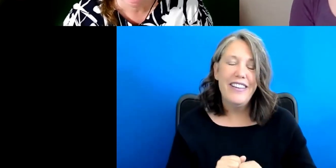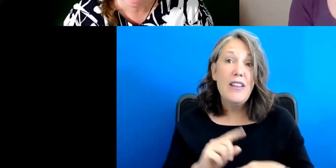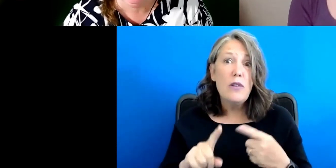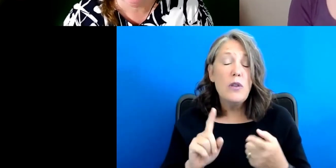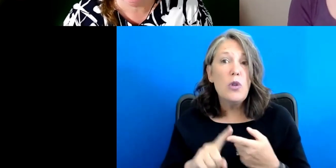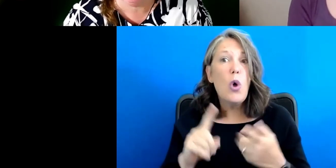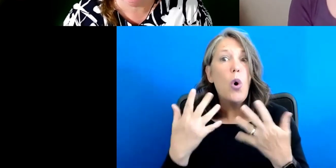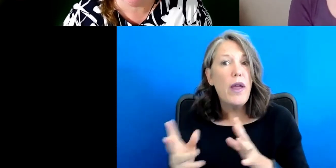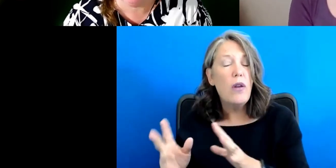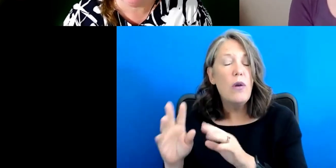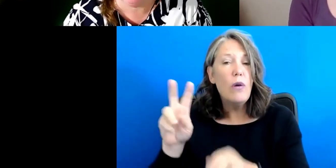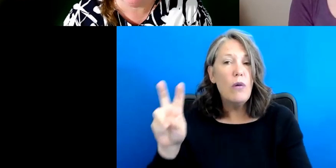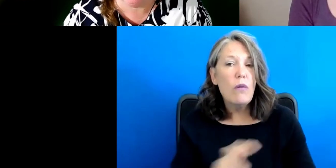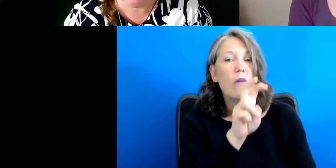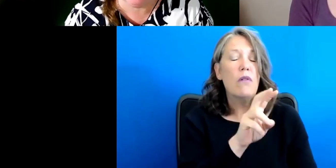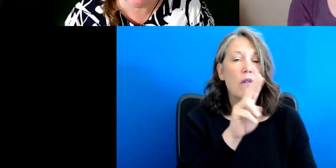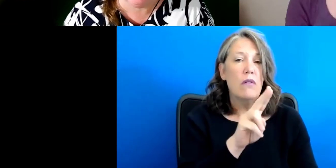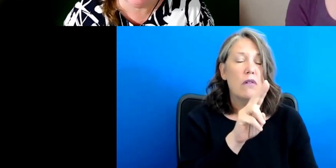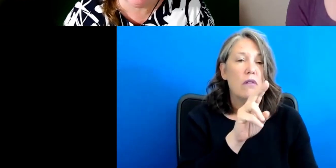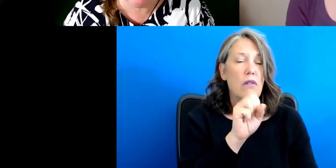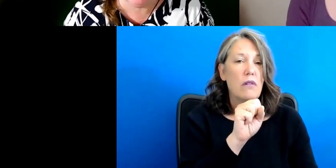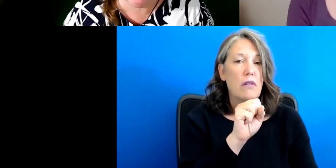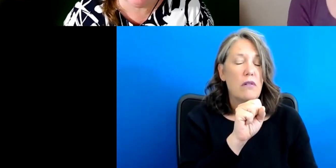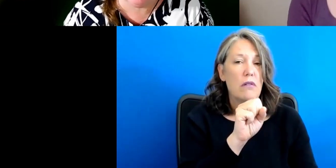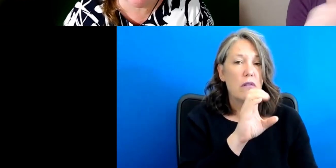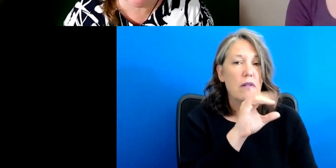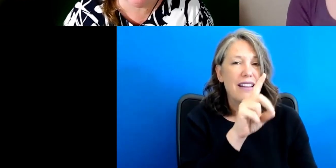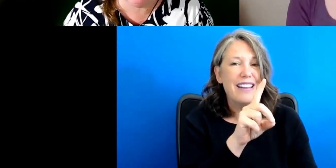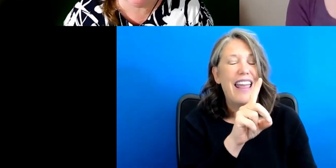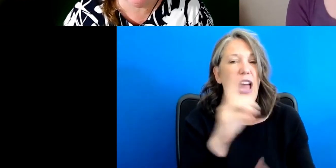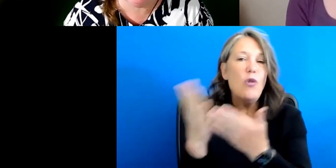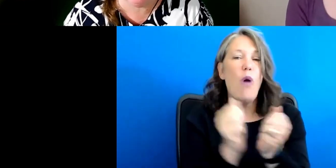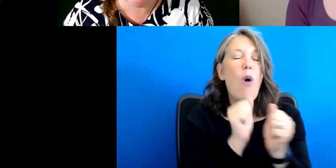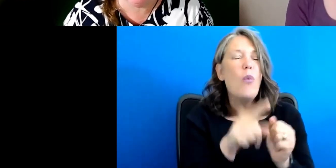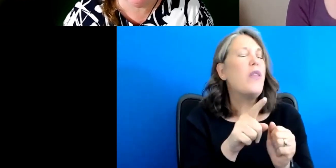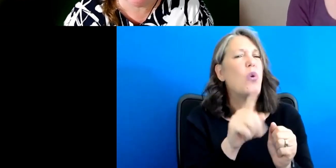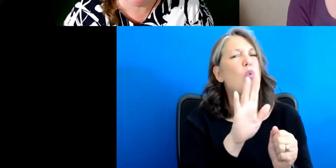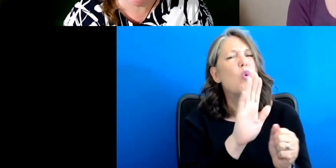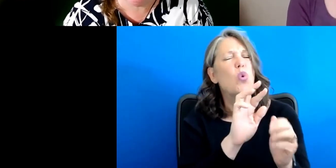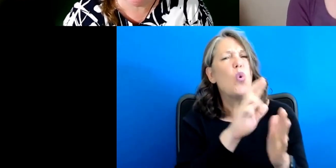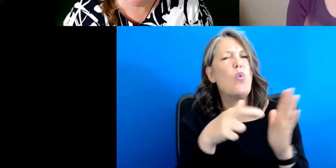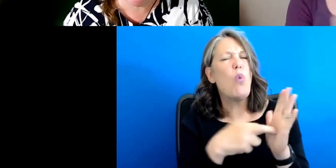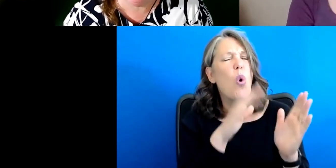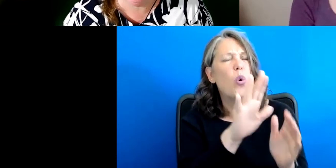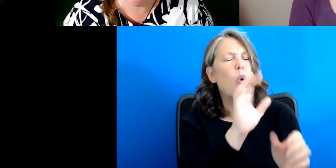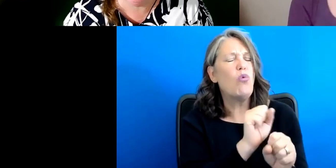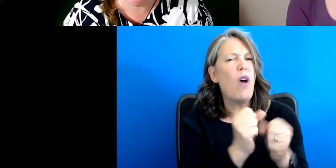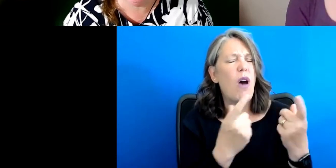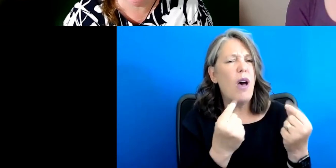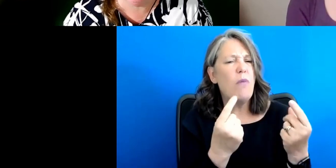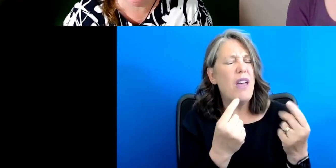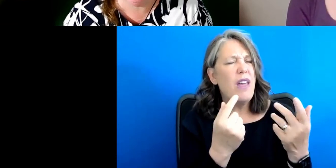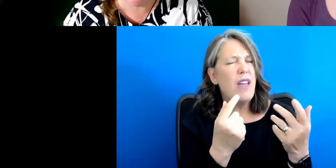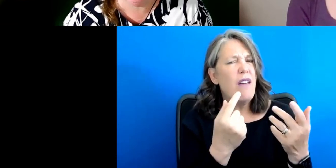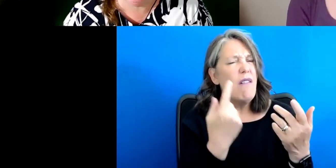moved to UCEDD, how, how, and you brought that with you, what role did UCEDD then play in the drafting and the adoption of the